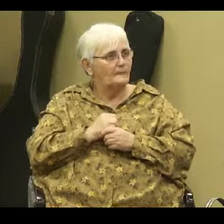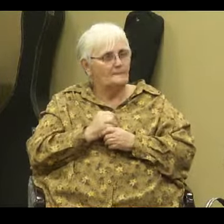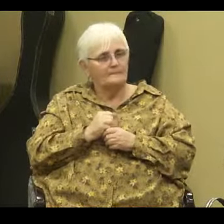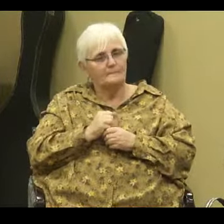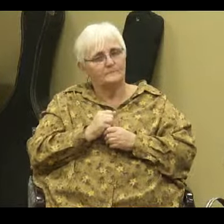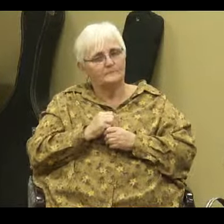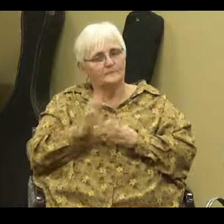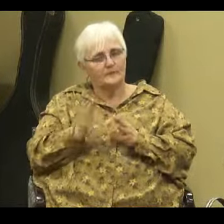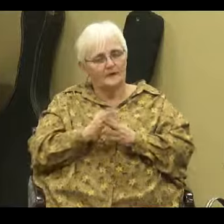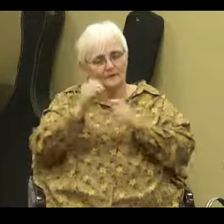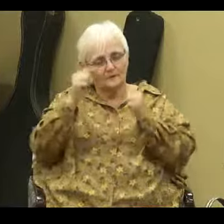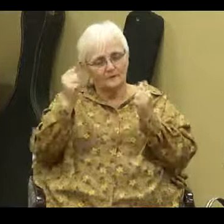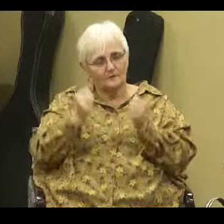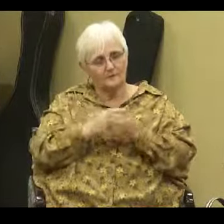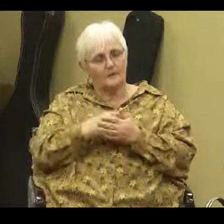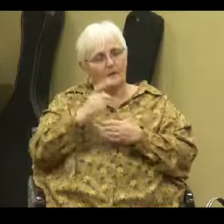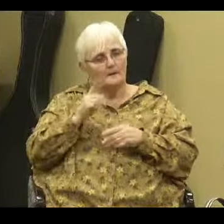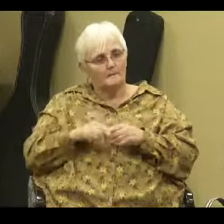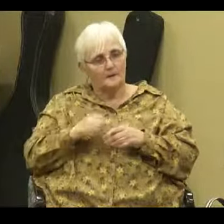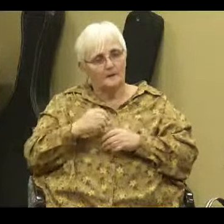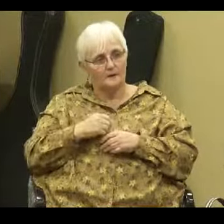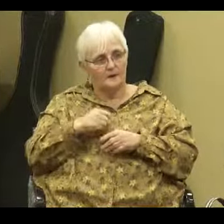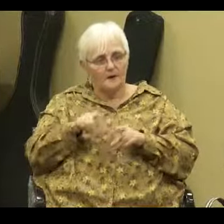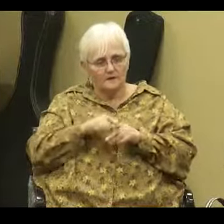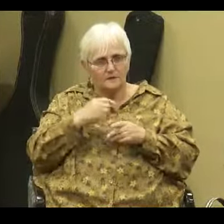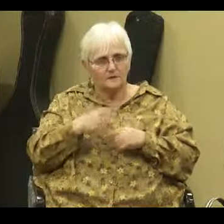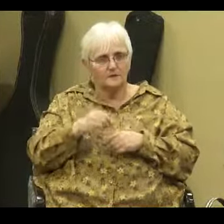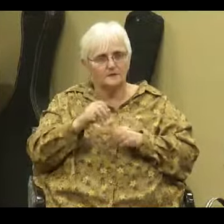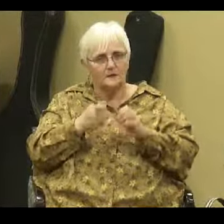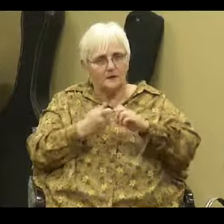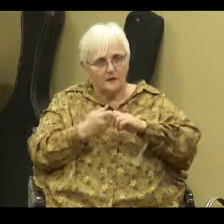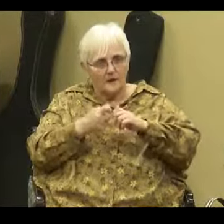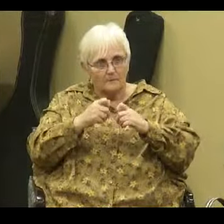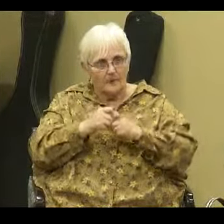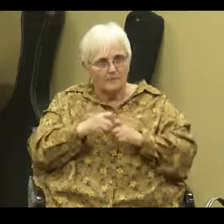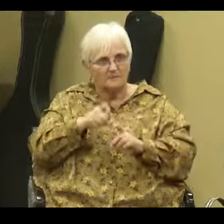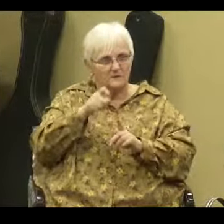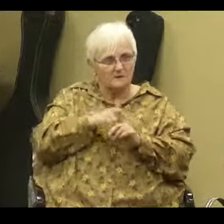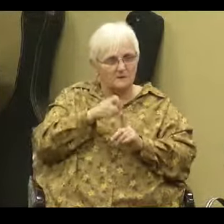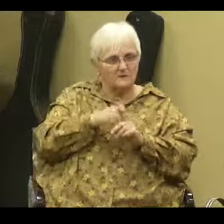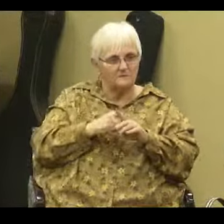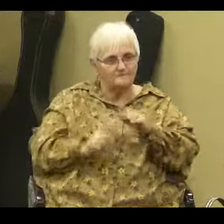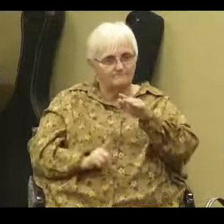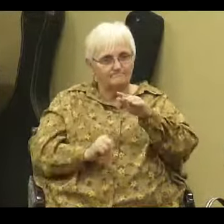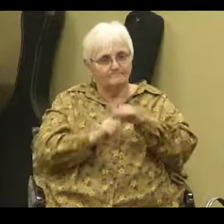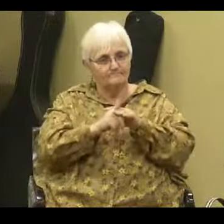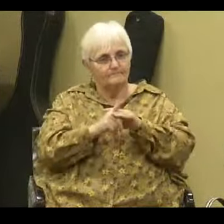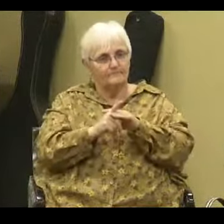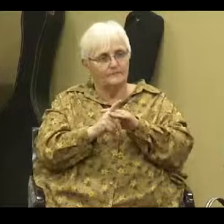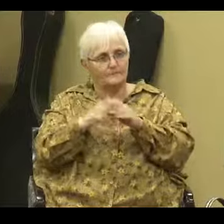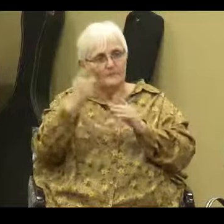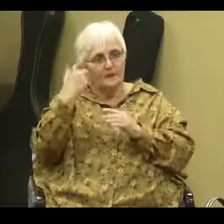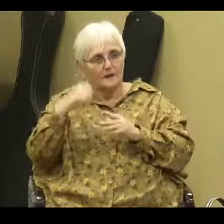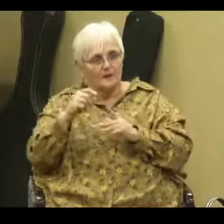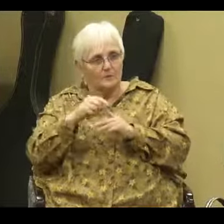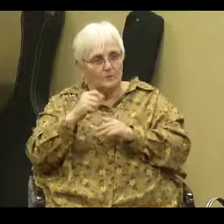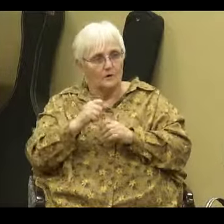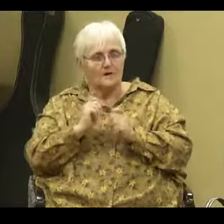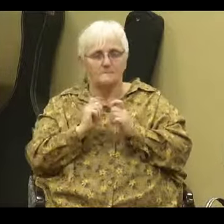Hallelujah. But it says tribulation or persecution arises because of the word and immediately stumbles.